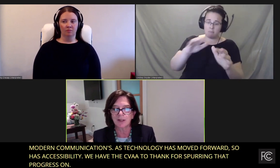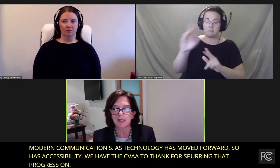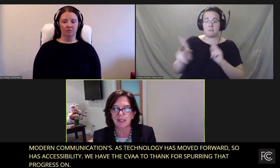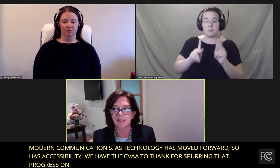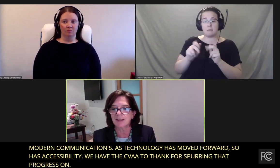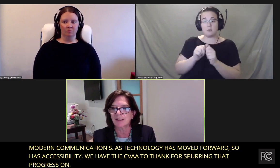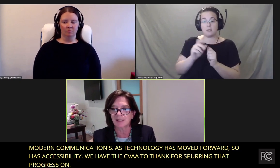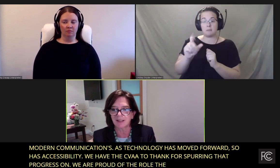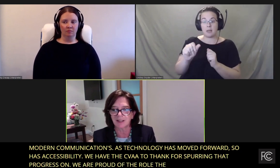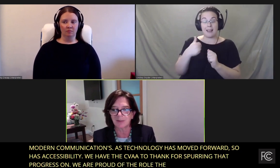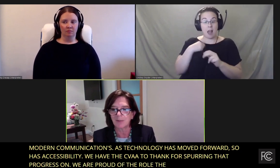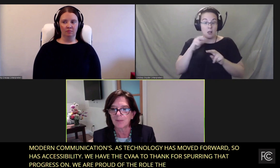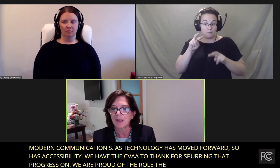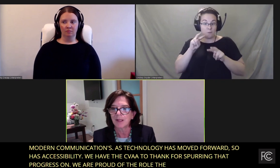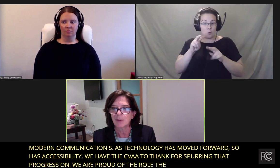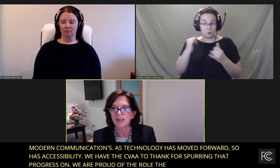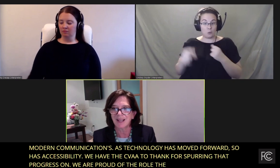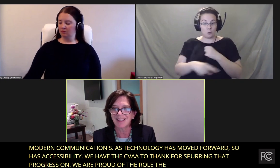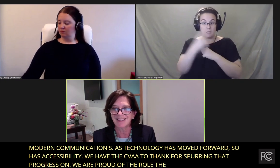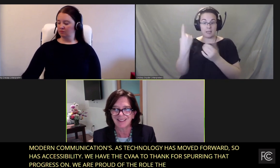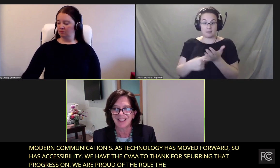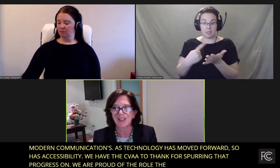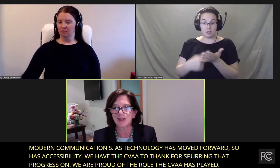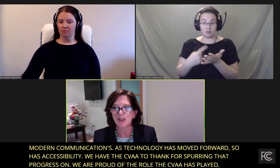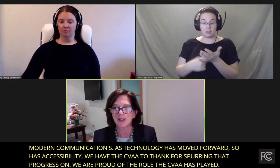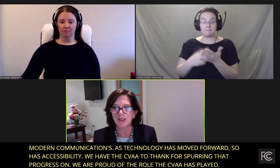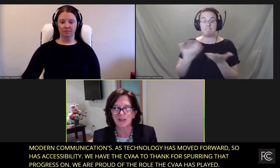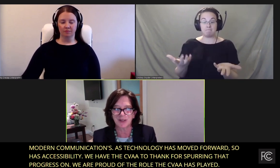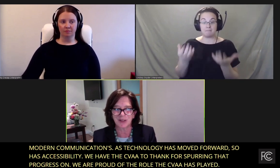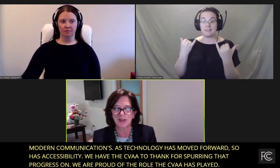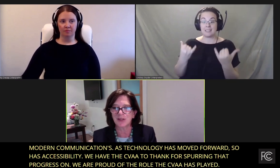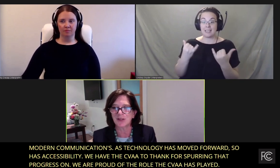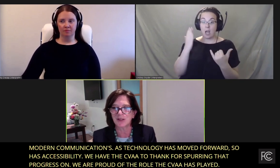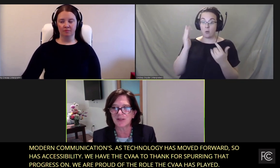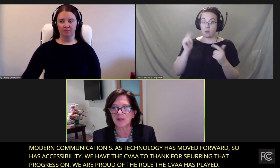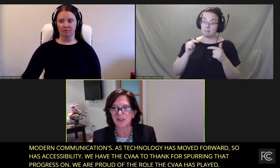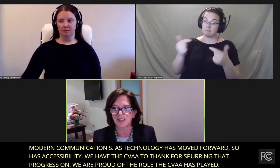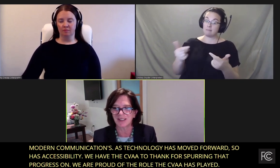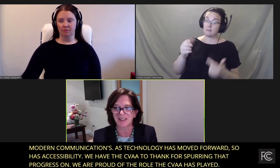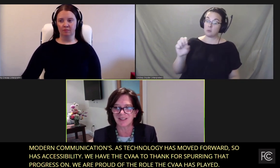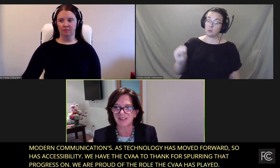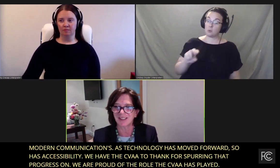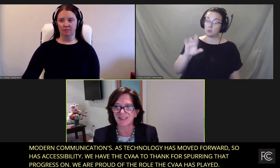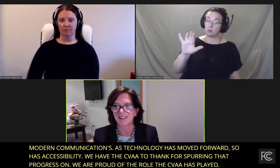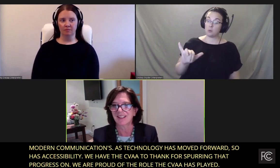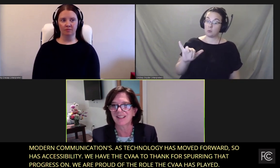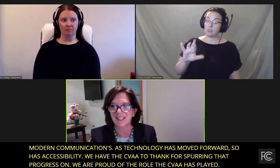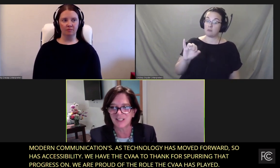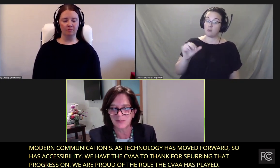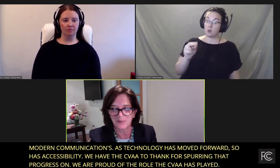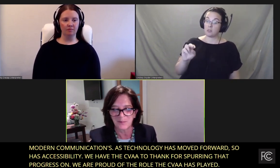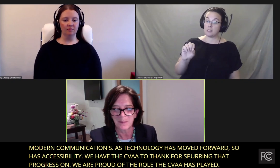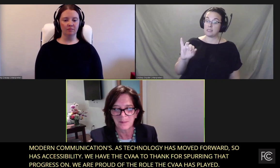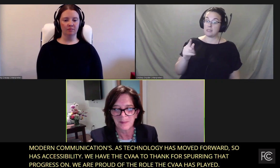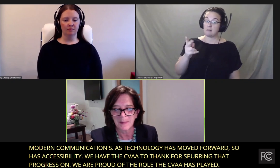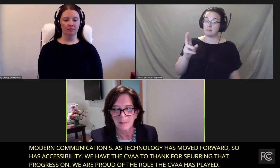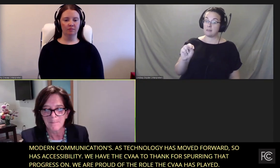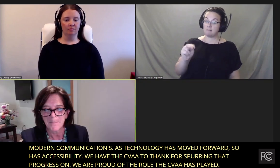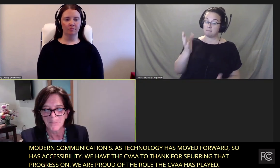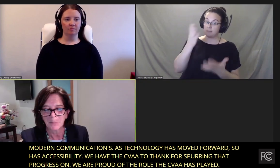forward to today's discussion. Diane With that, I'll turn it over to Susie Rosen-Singleton. Thank you.